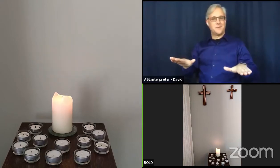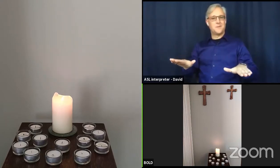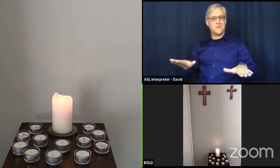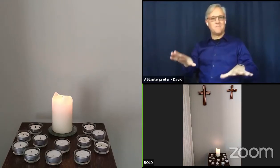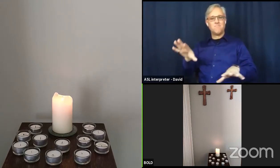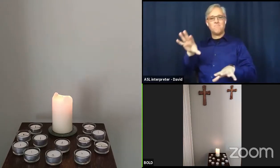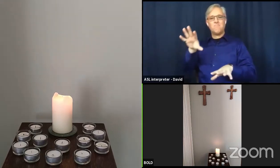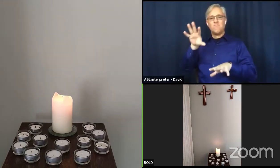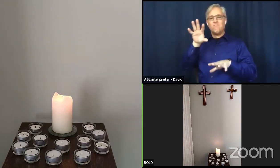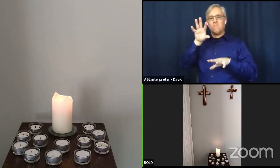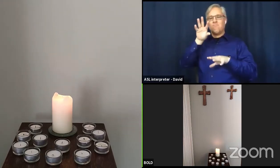worship together.